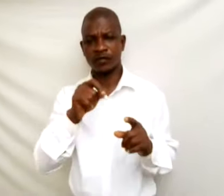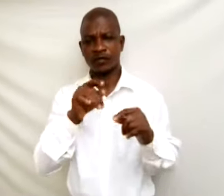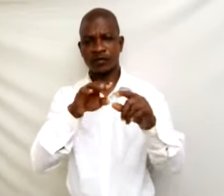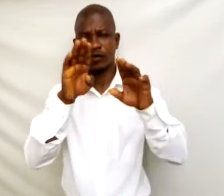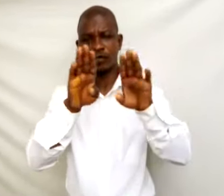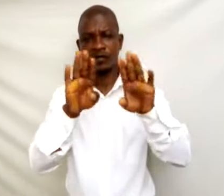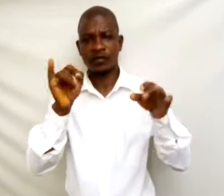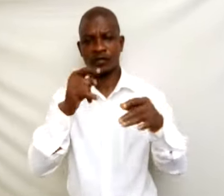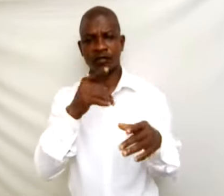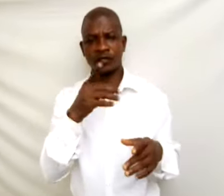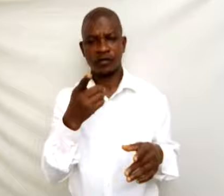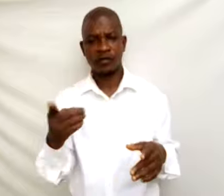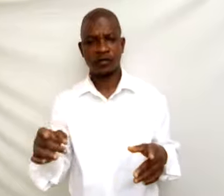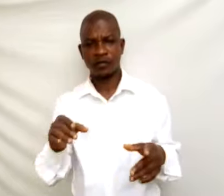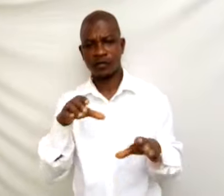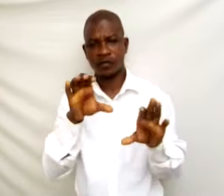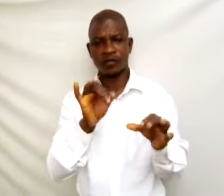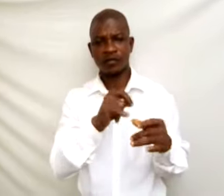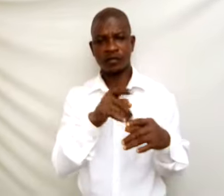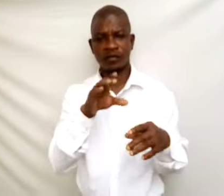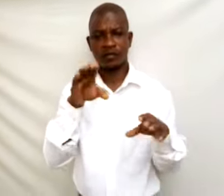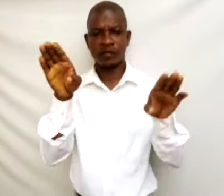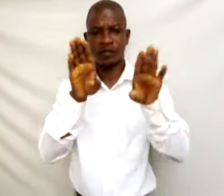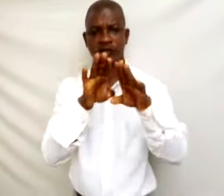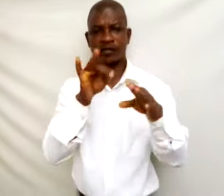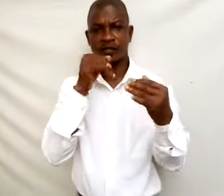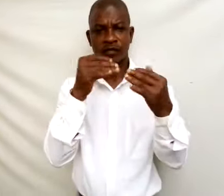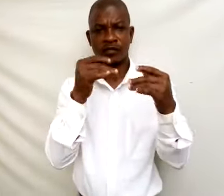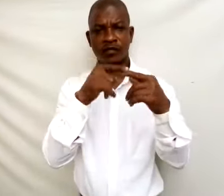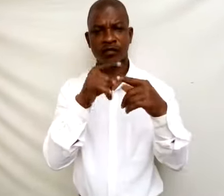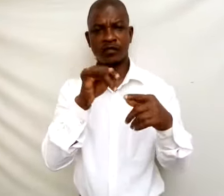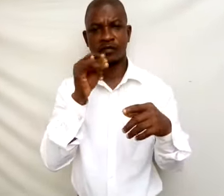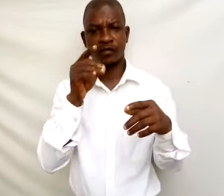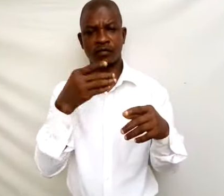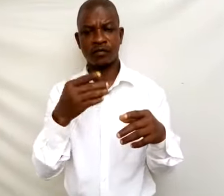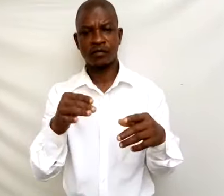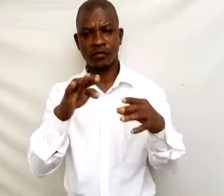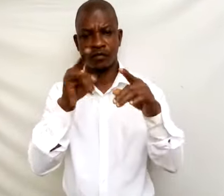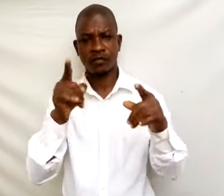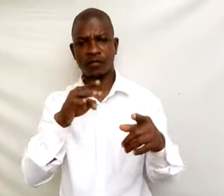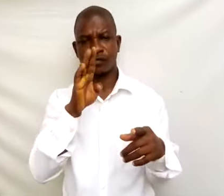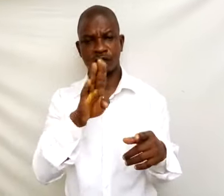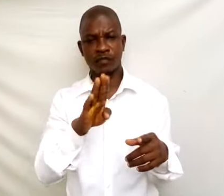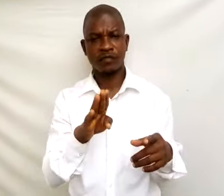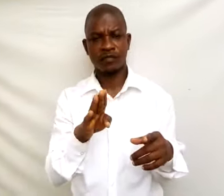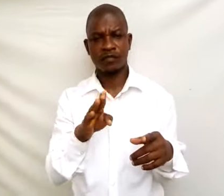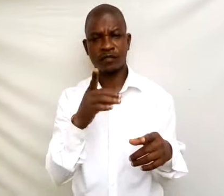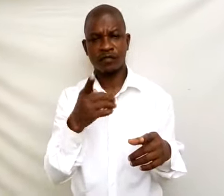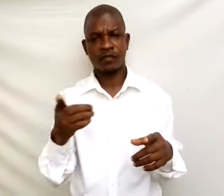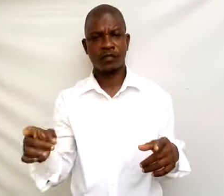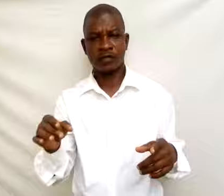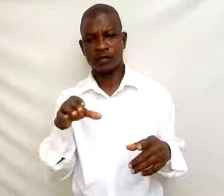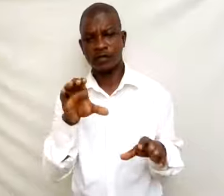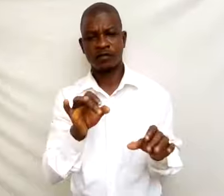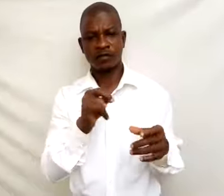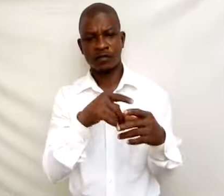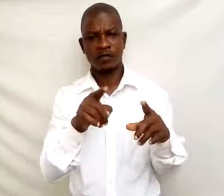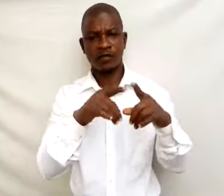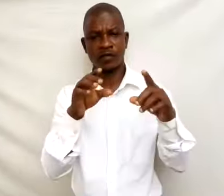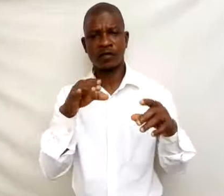B delta C bracket closed is equal to A bracket open B delta C bracket closed is equal to